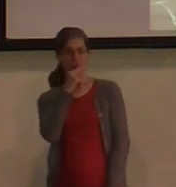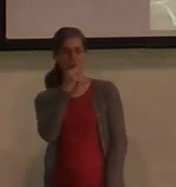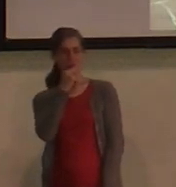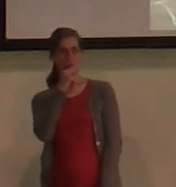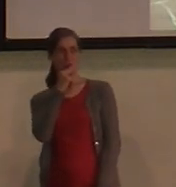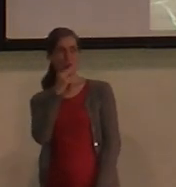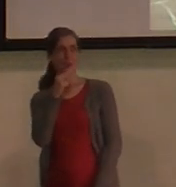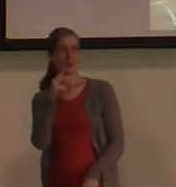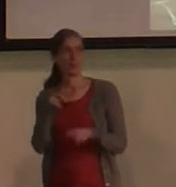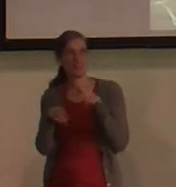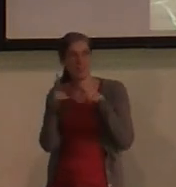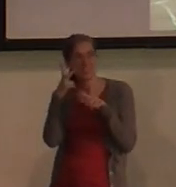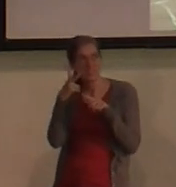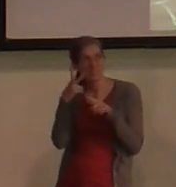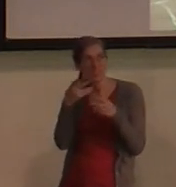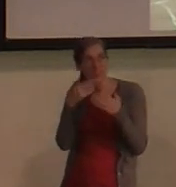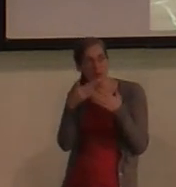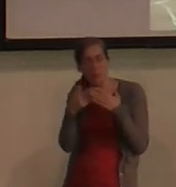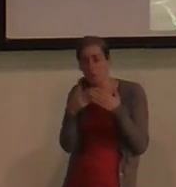discreetly.